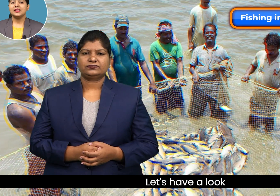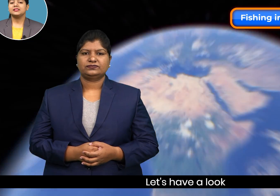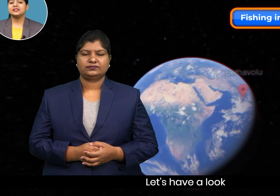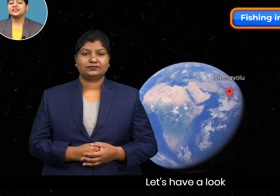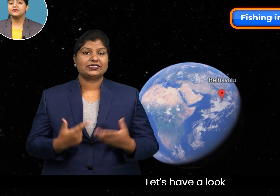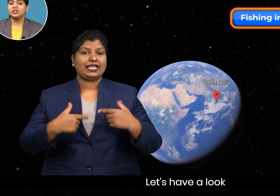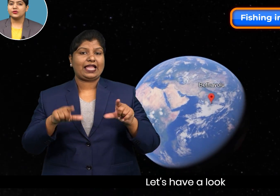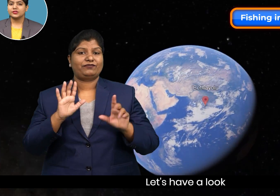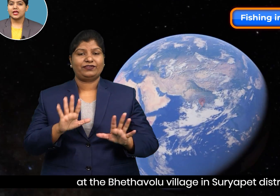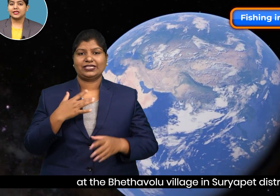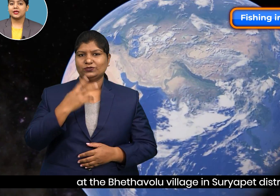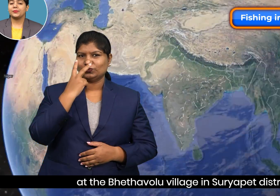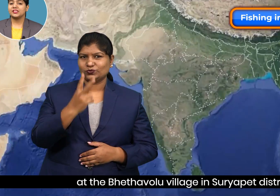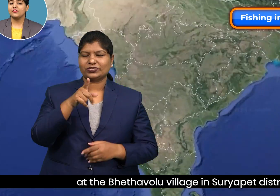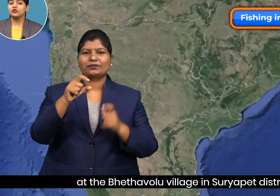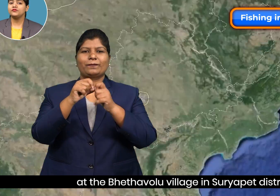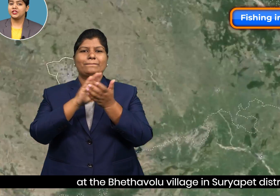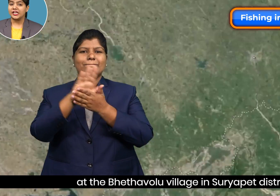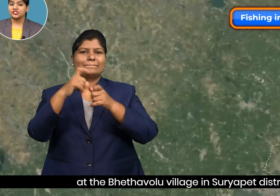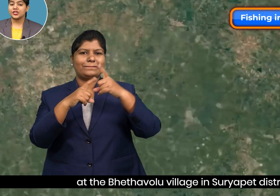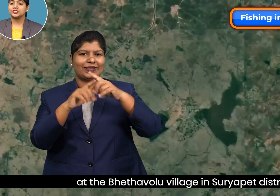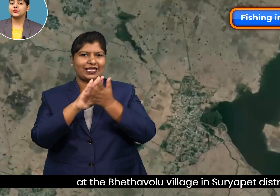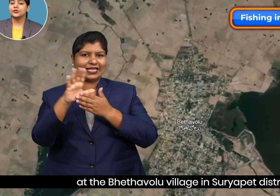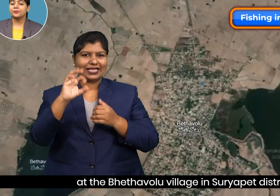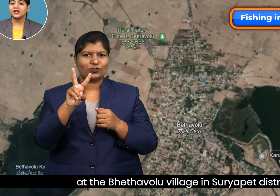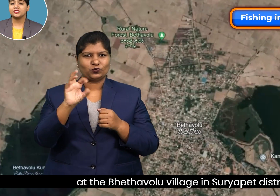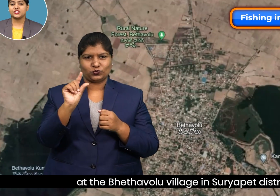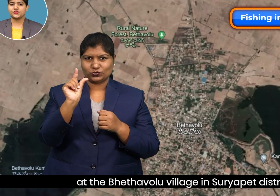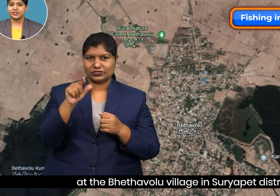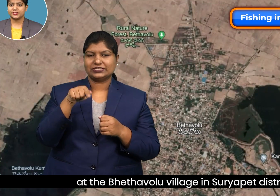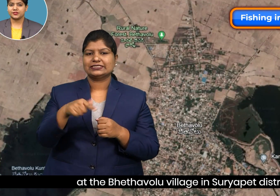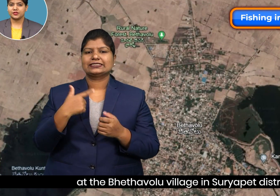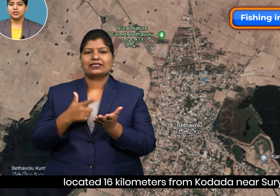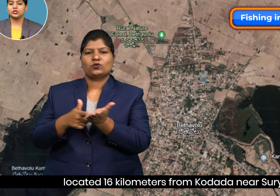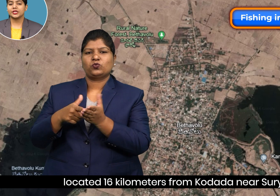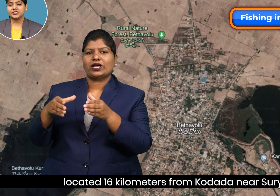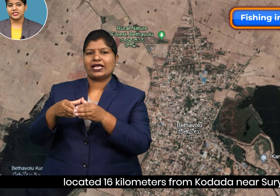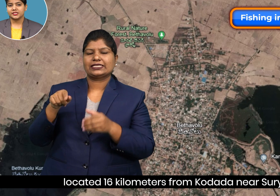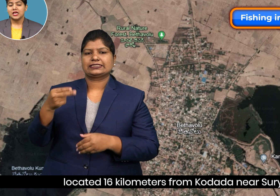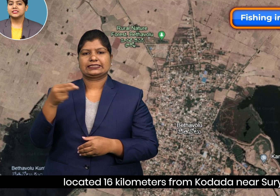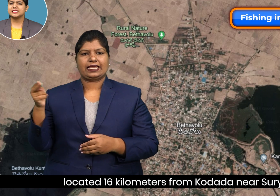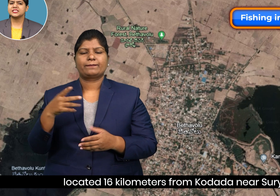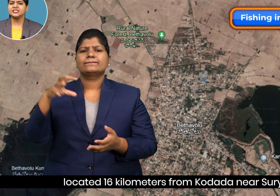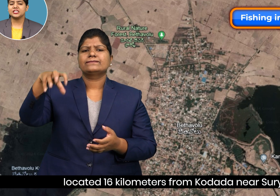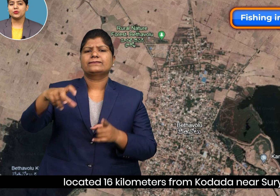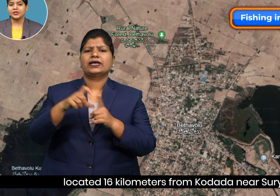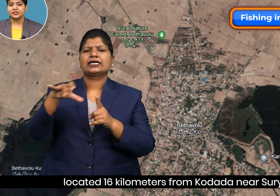let's have a look at the beta volu village in su ryapate district located 16 kilometers